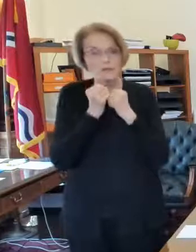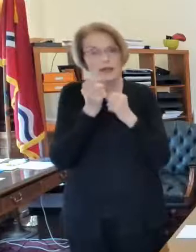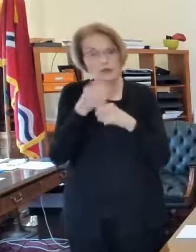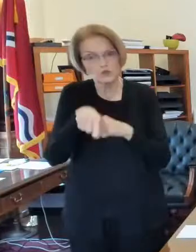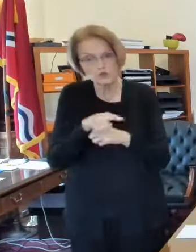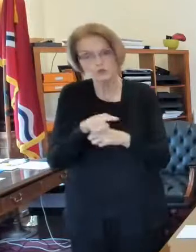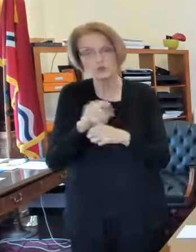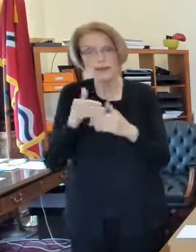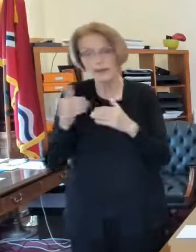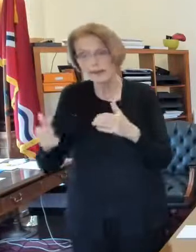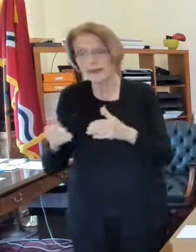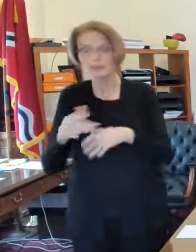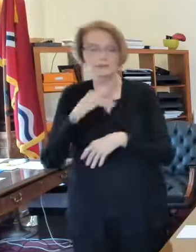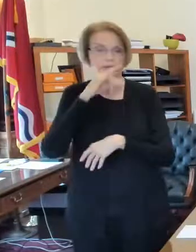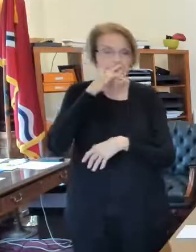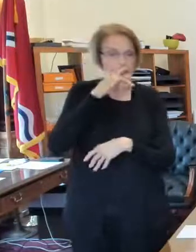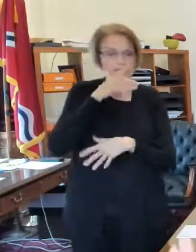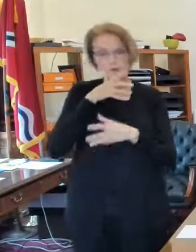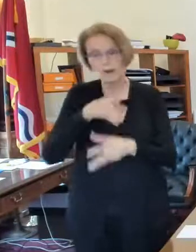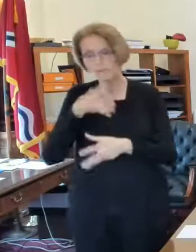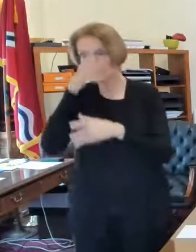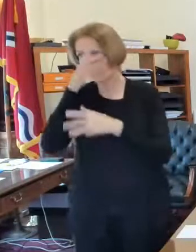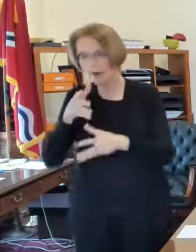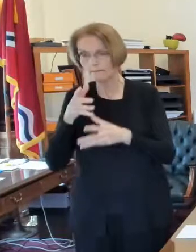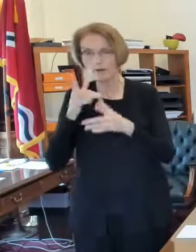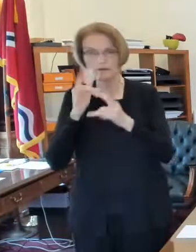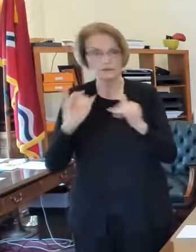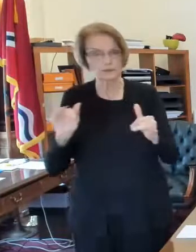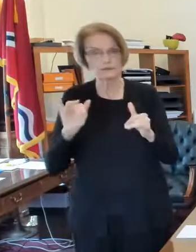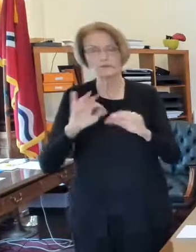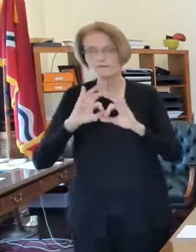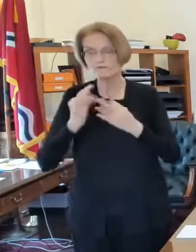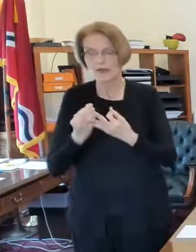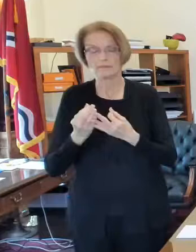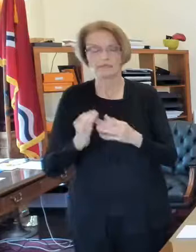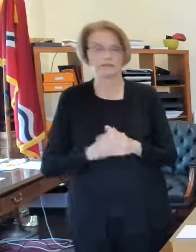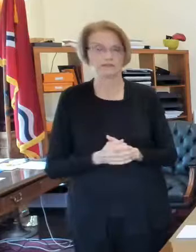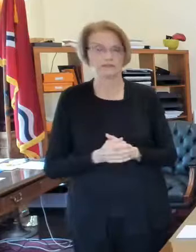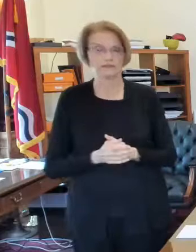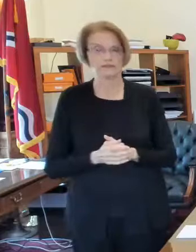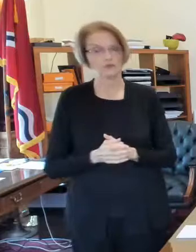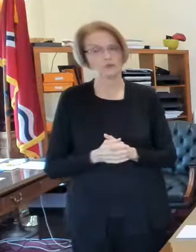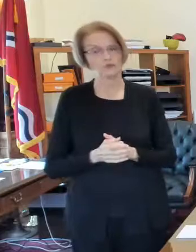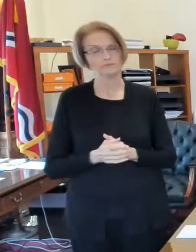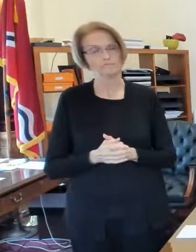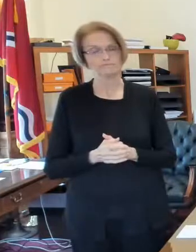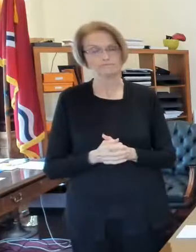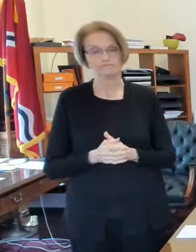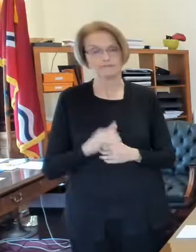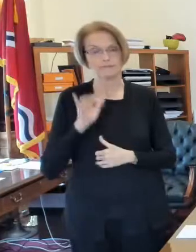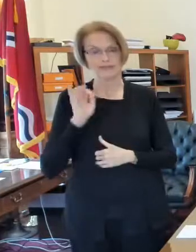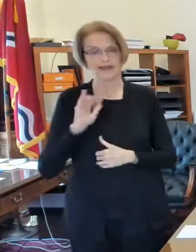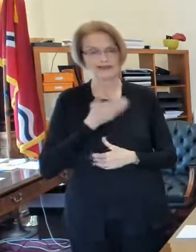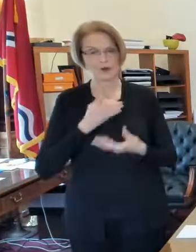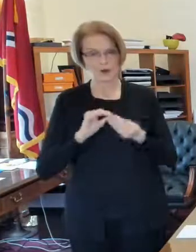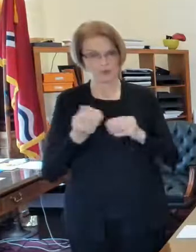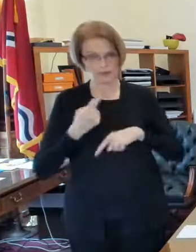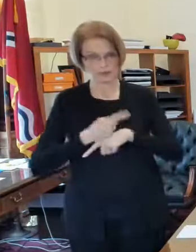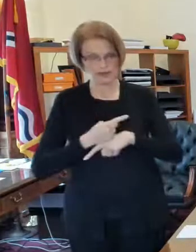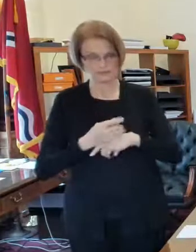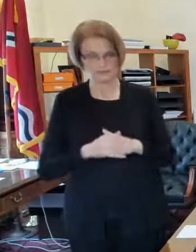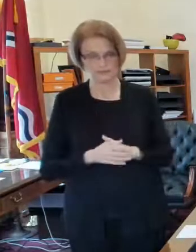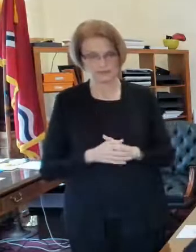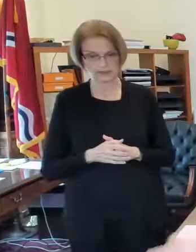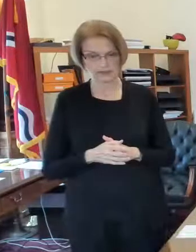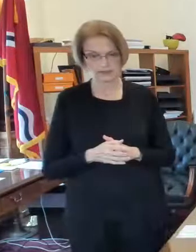your kids and your grandma and and all the folks in your family so that's where our numbers are today now on